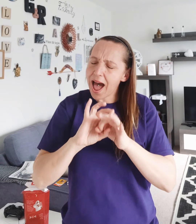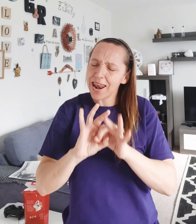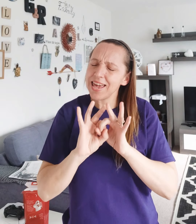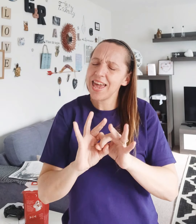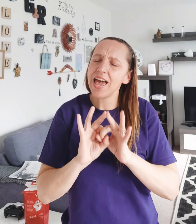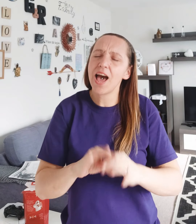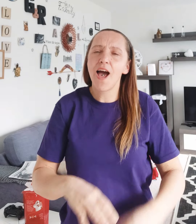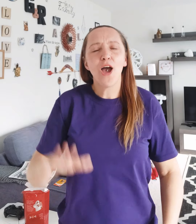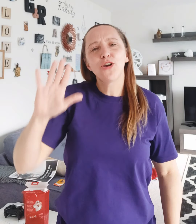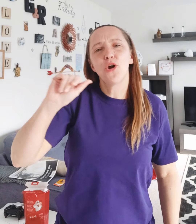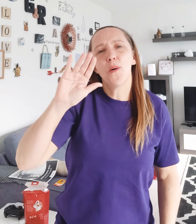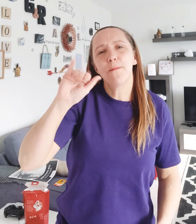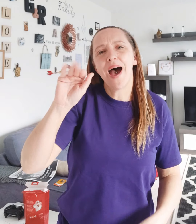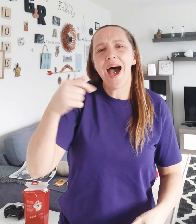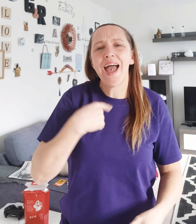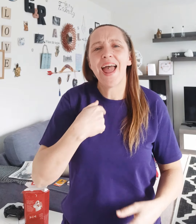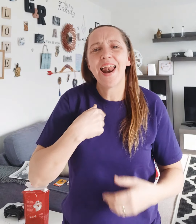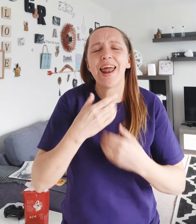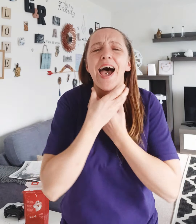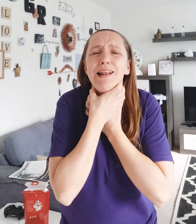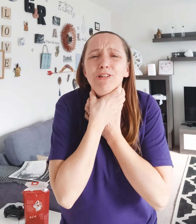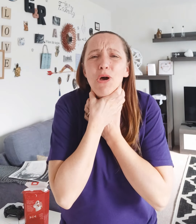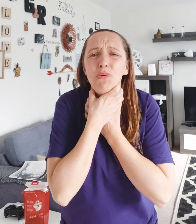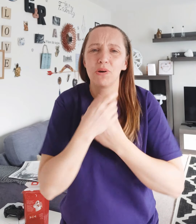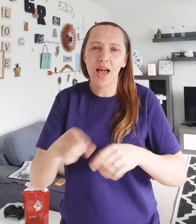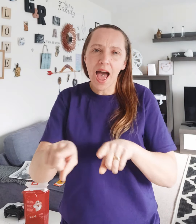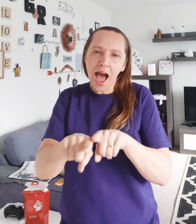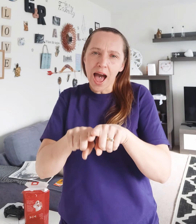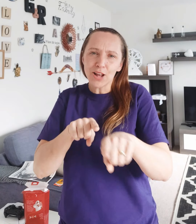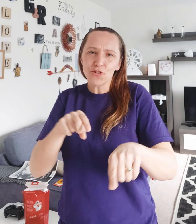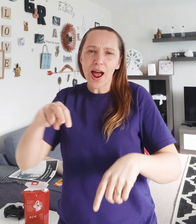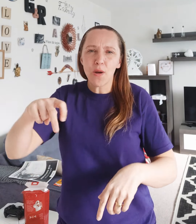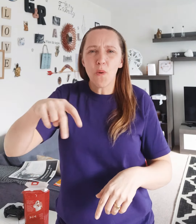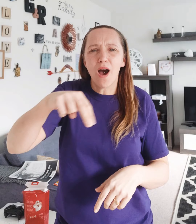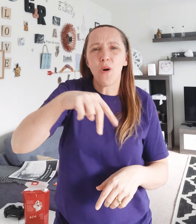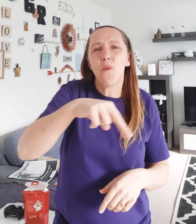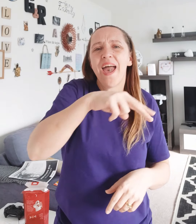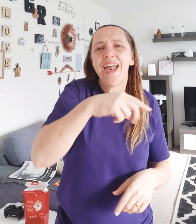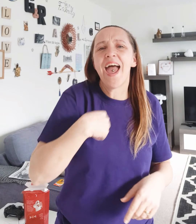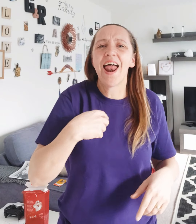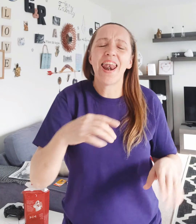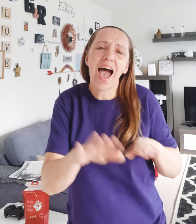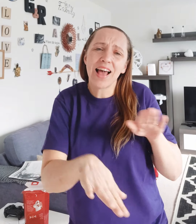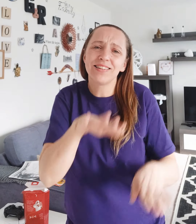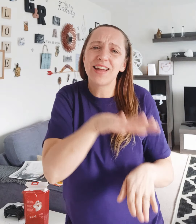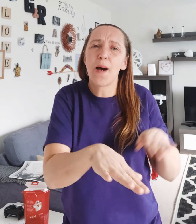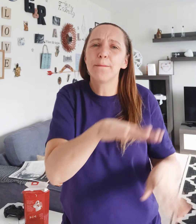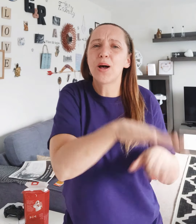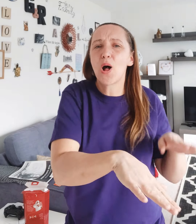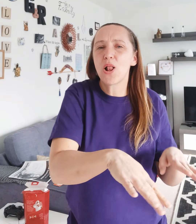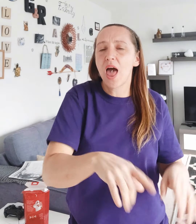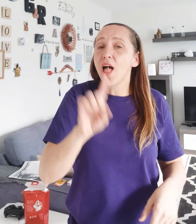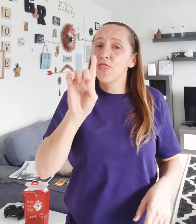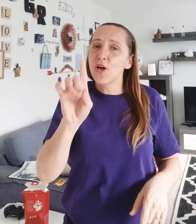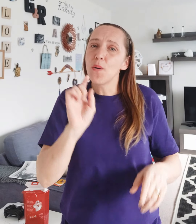out there, goodbye, and I choke, try to walk away, and I'm I